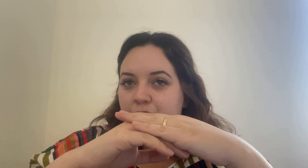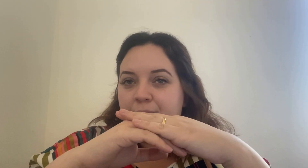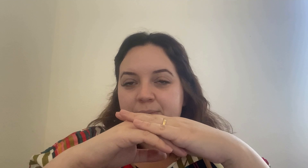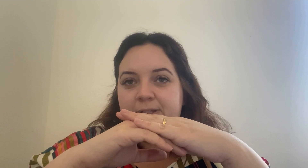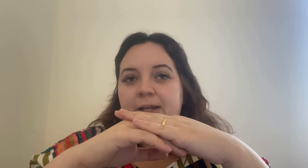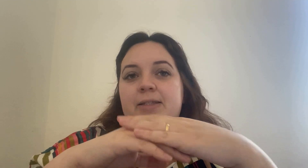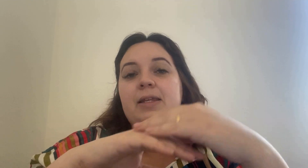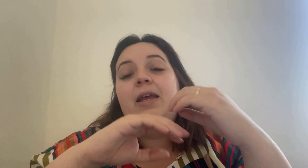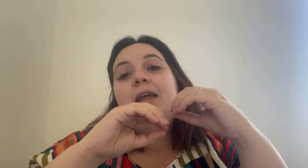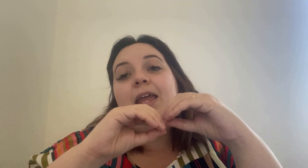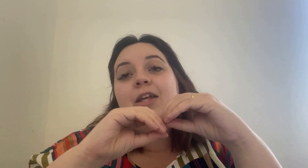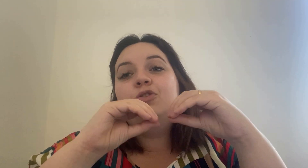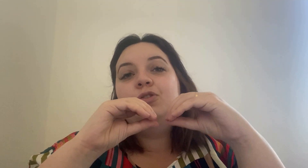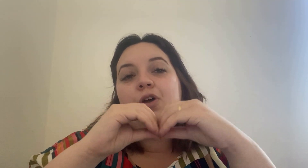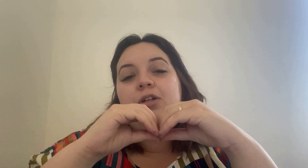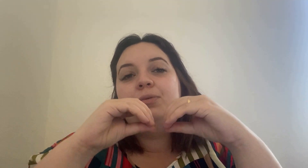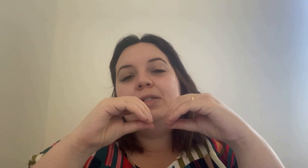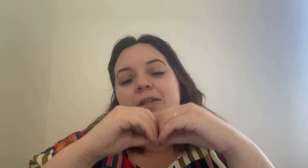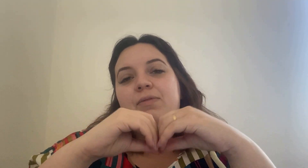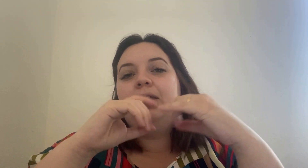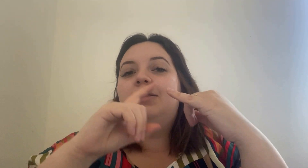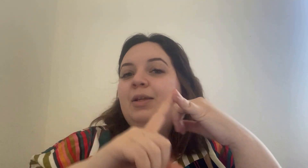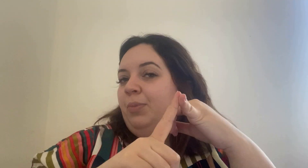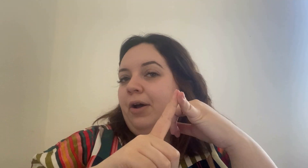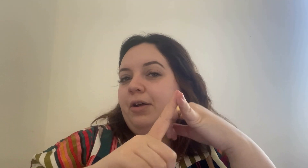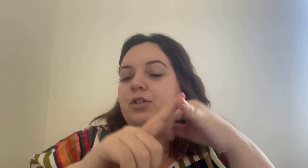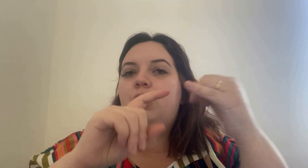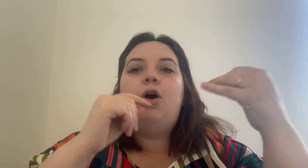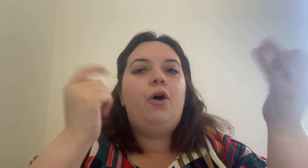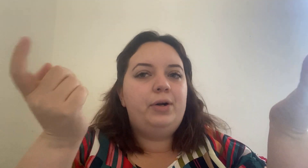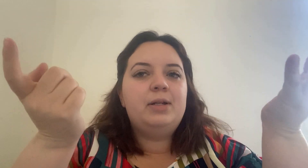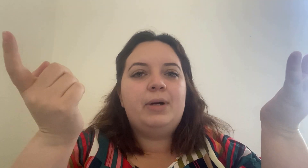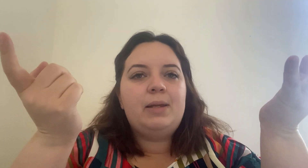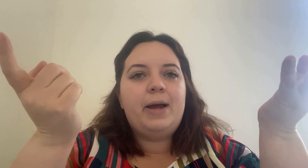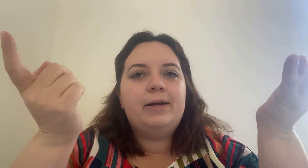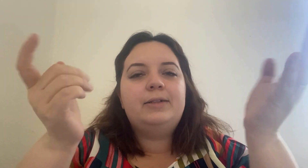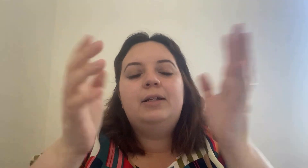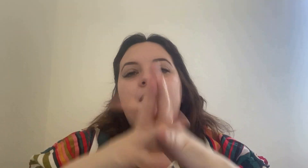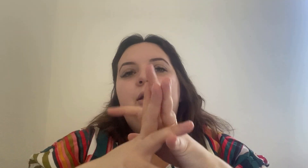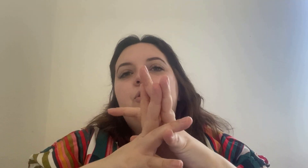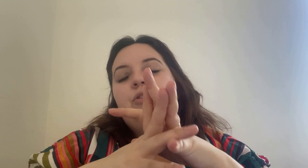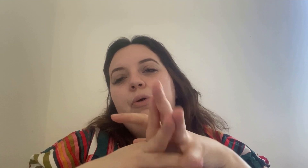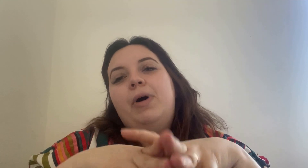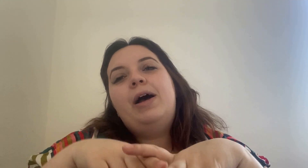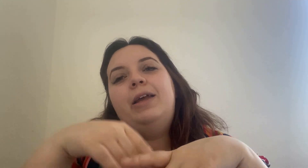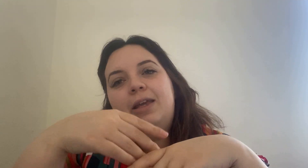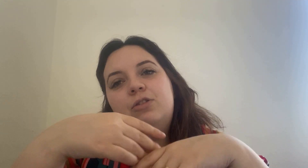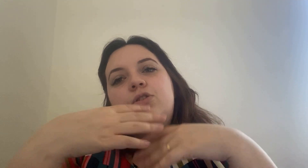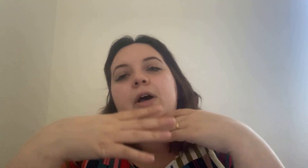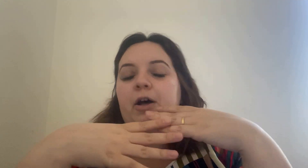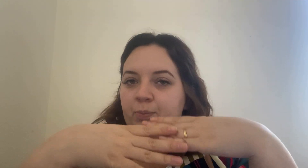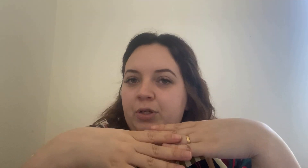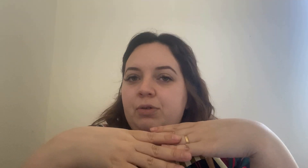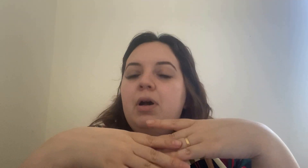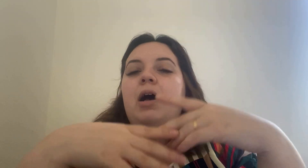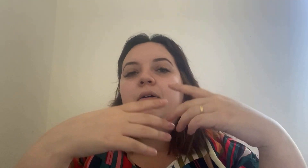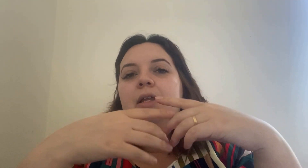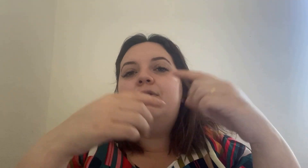websites and not receiving the product or the money back so again to help you i'll leave